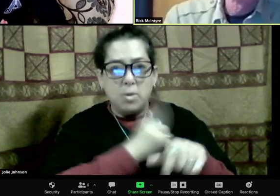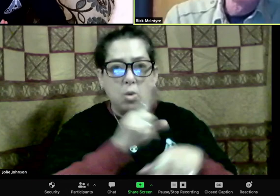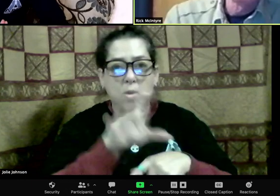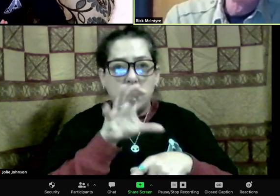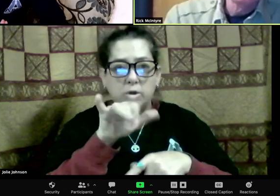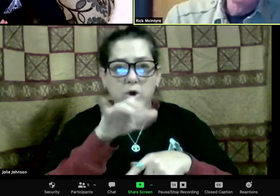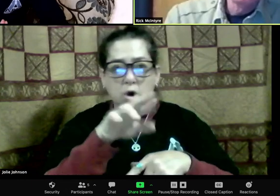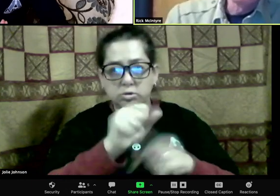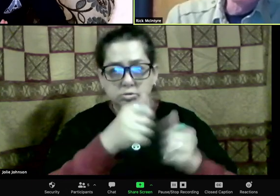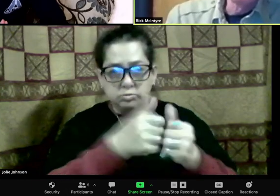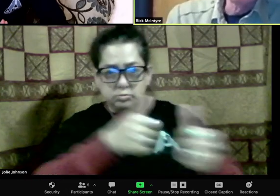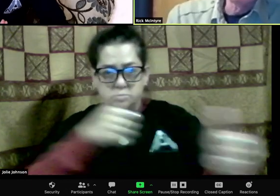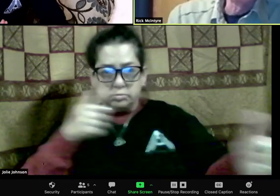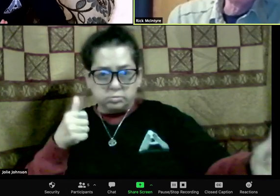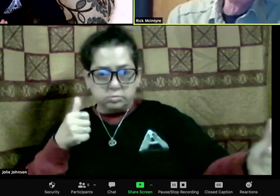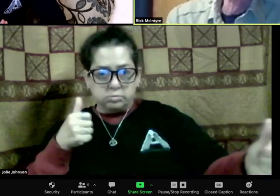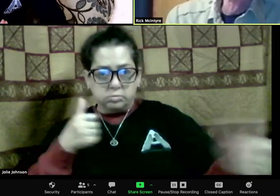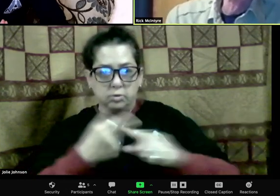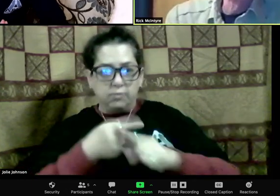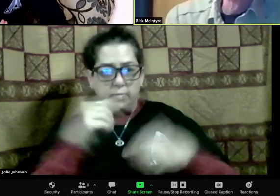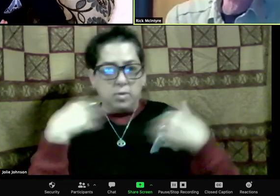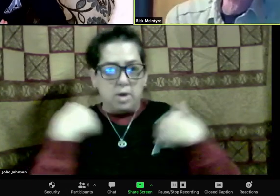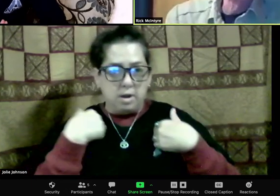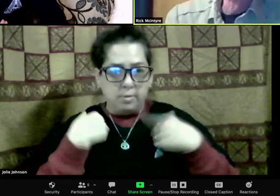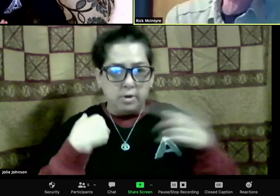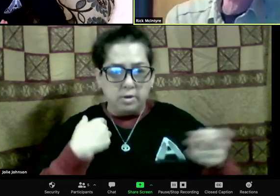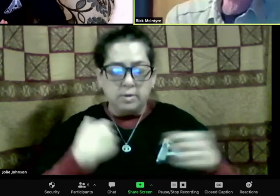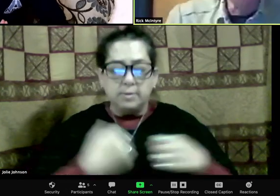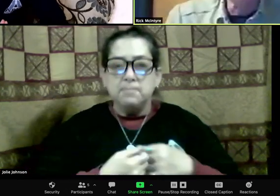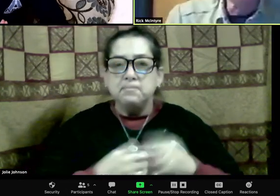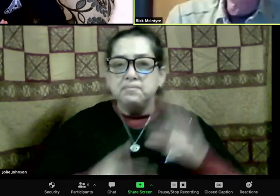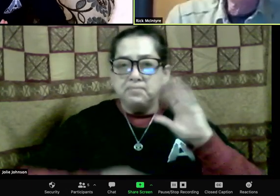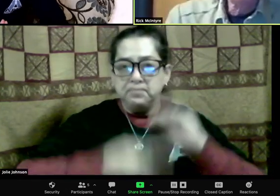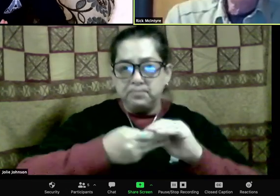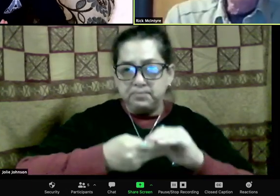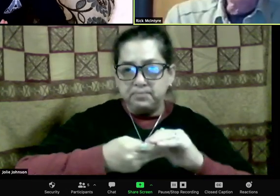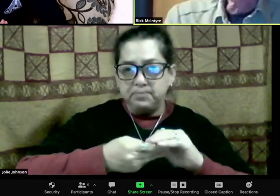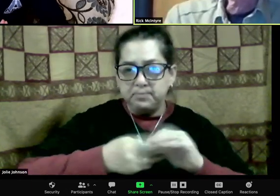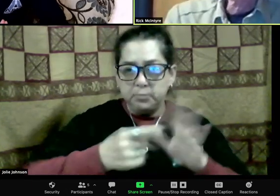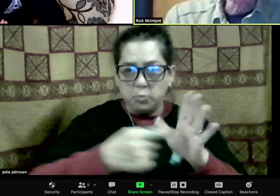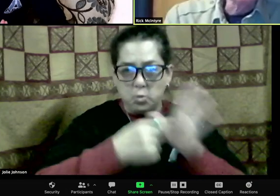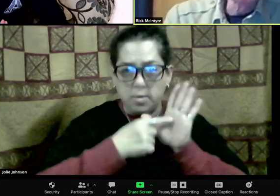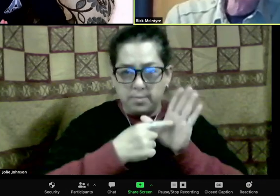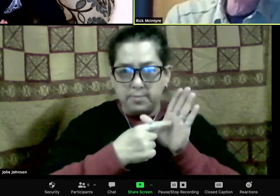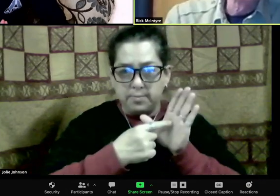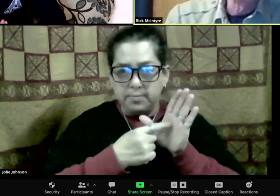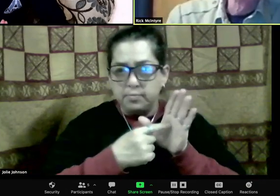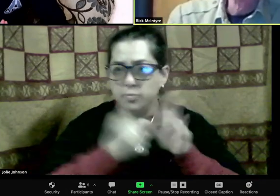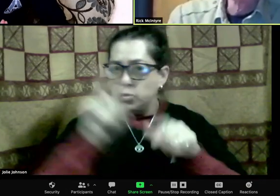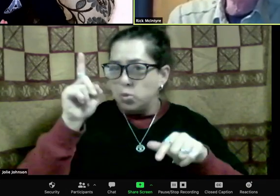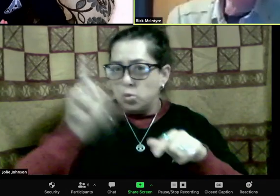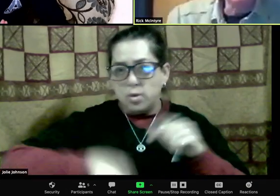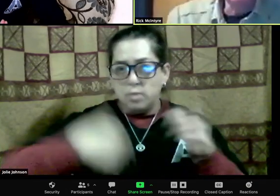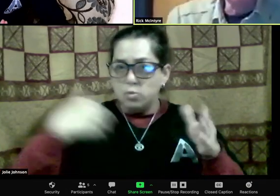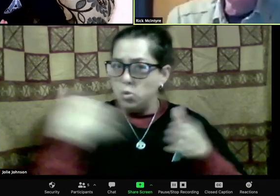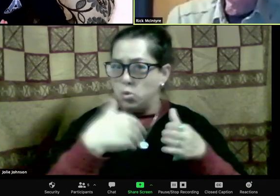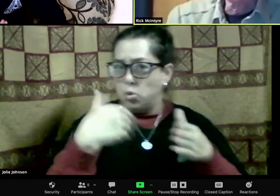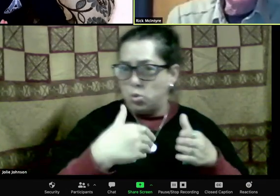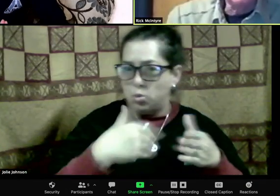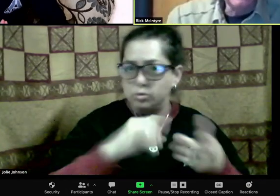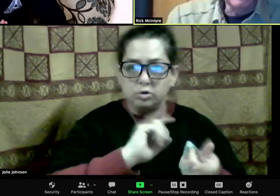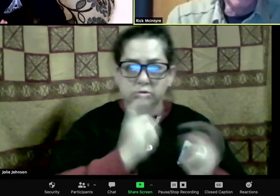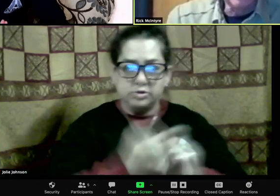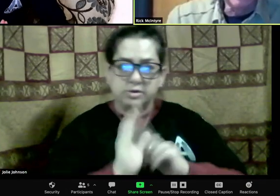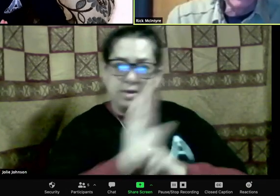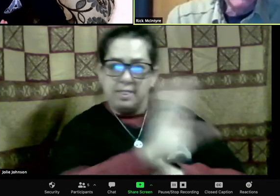south of the river, but maybe plus or minus 400 yards, something like that.